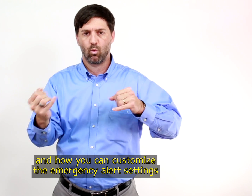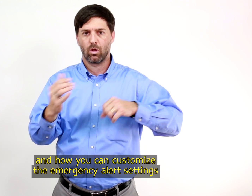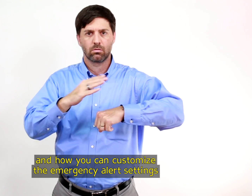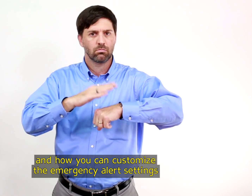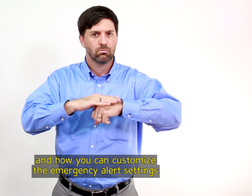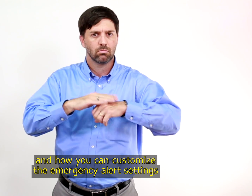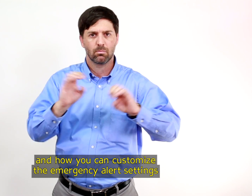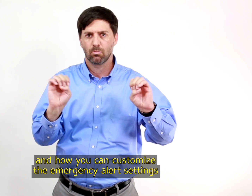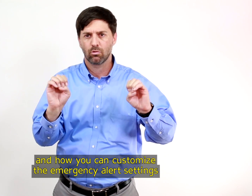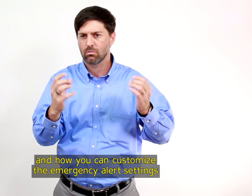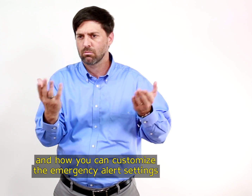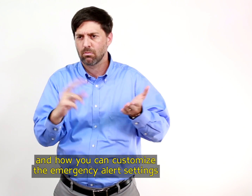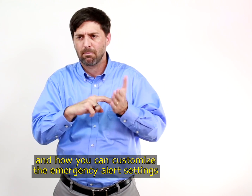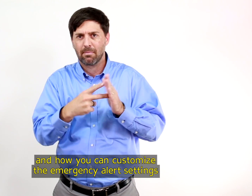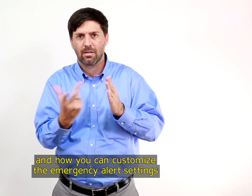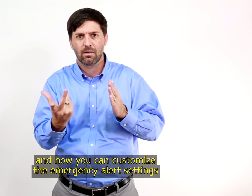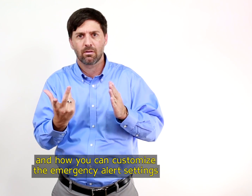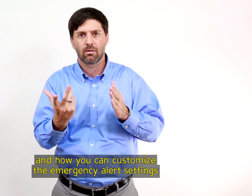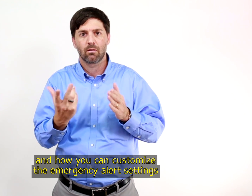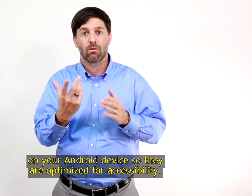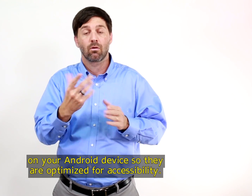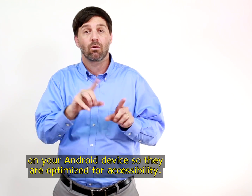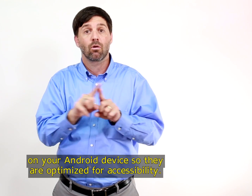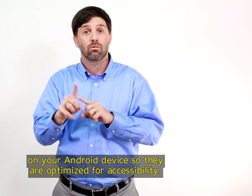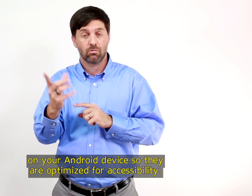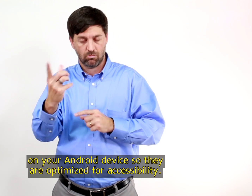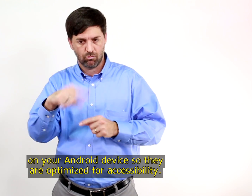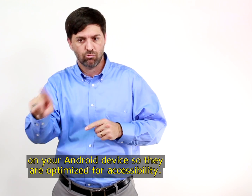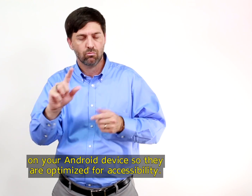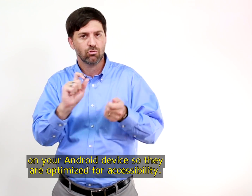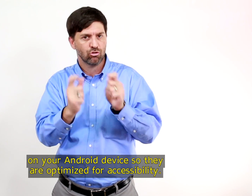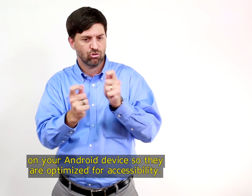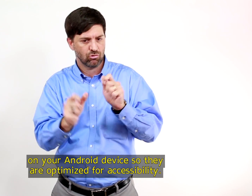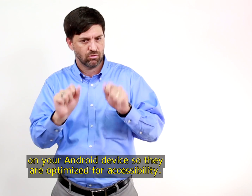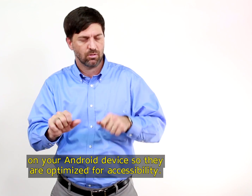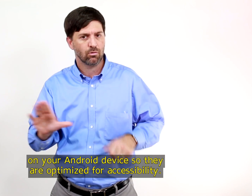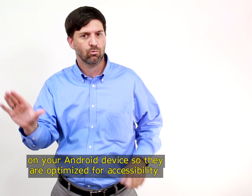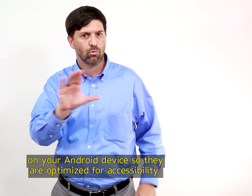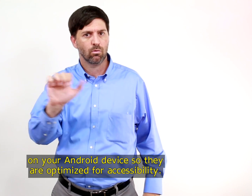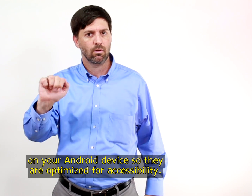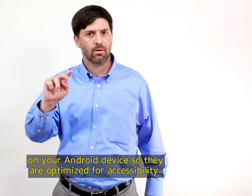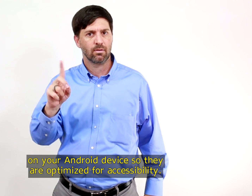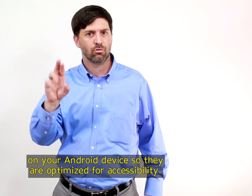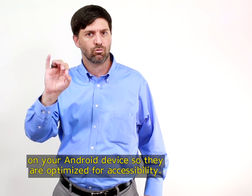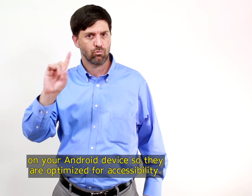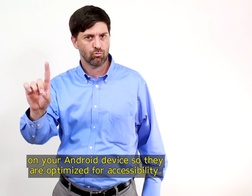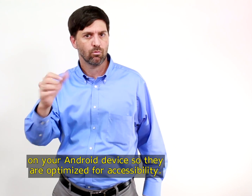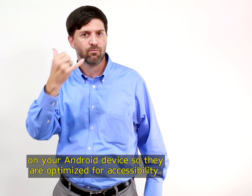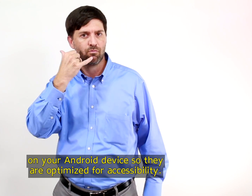can customize the emergency alert settings on your Android device so they are optimized for accessibility.